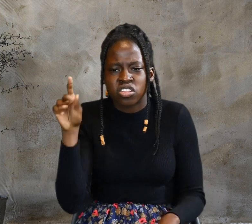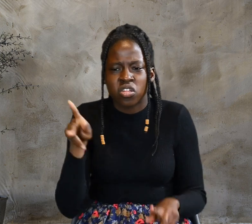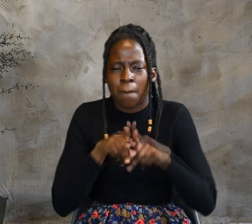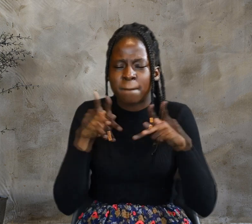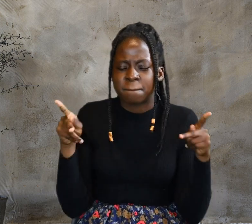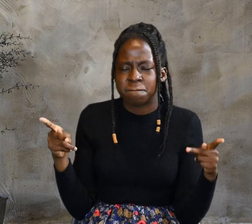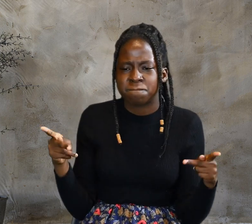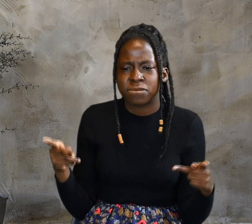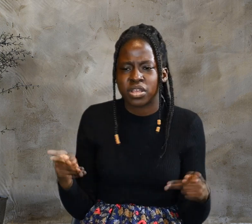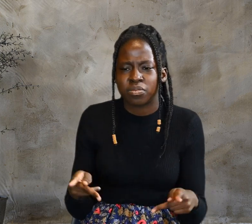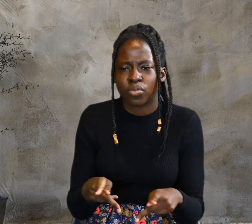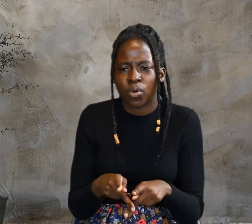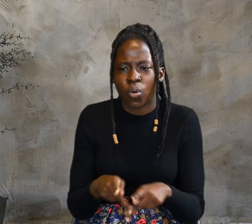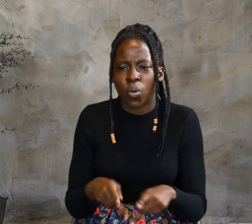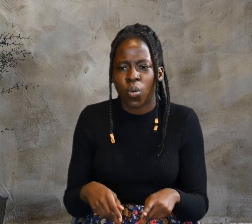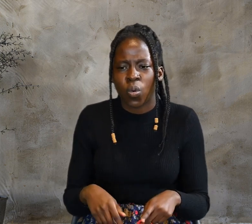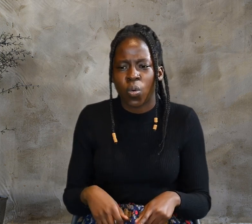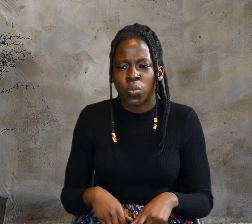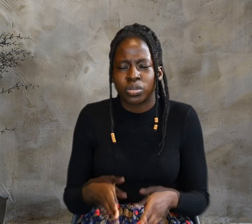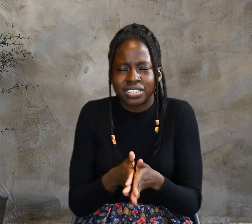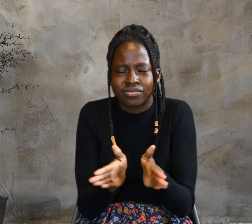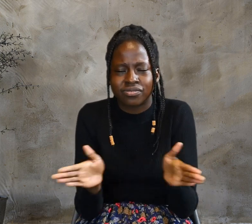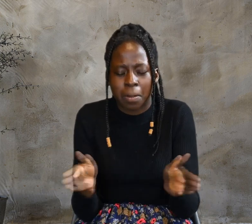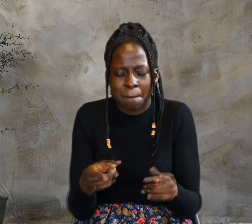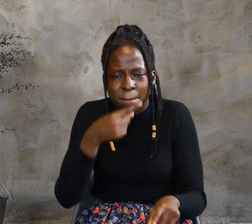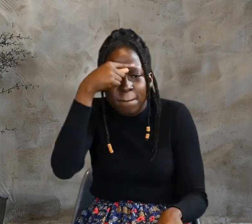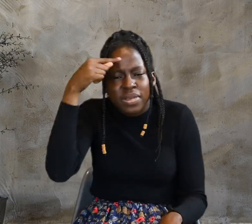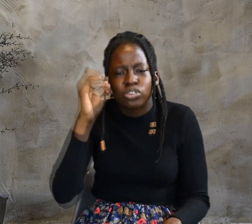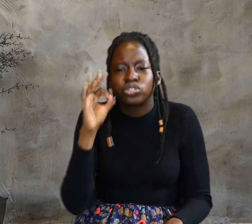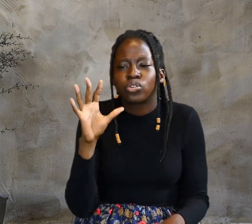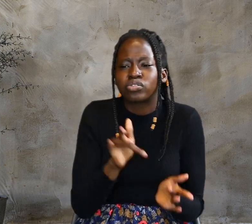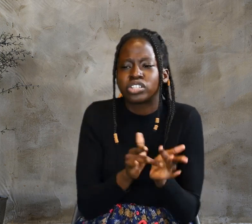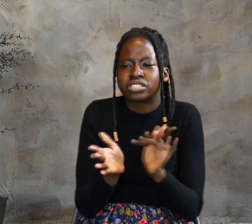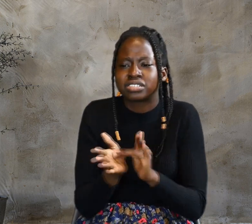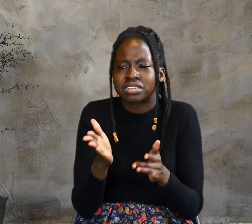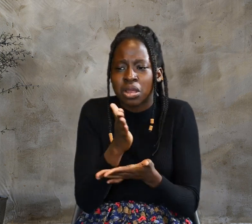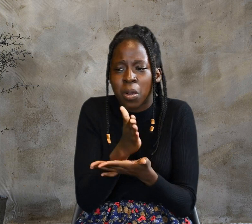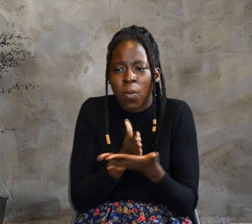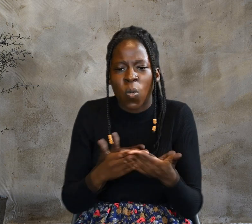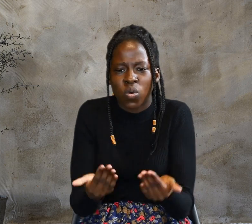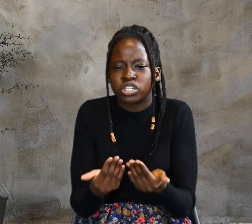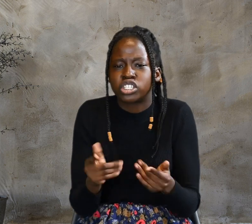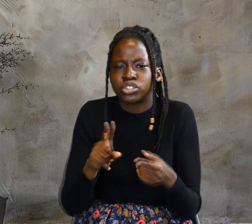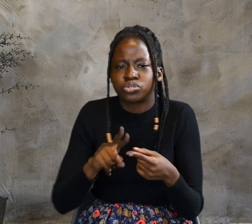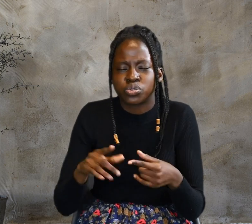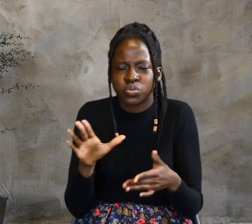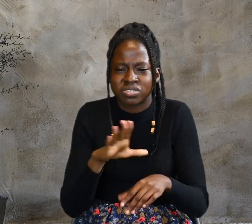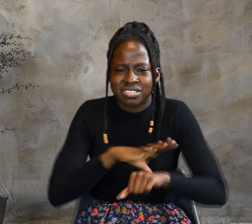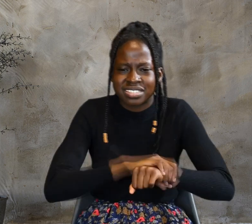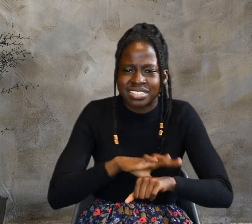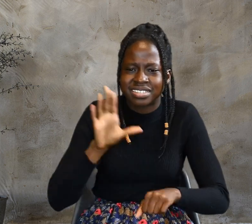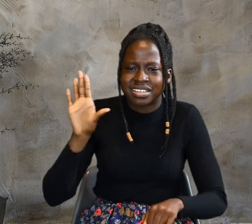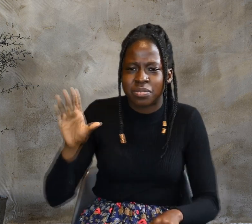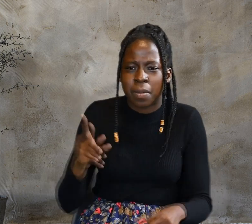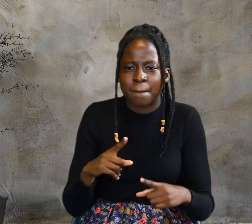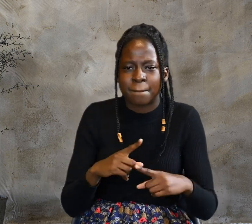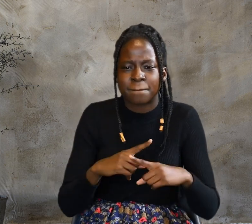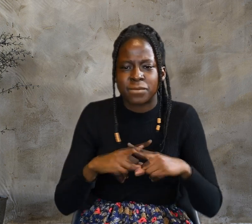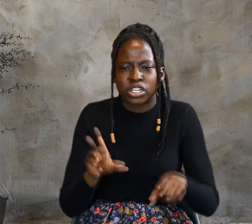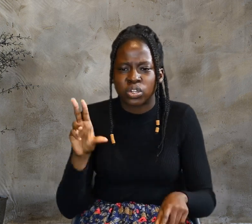because of Jesus. some wanted to seize him, but no one laid a hand